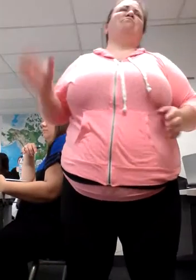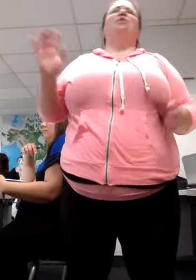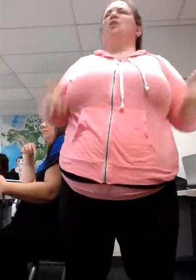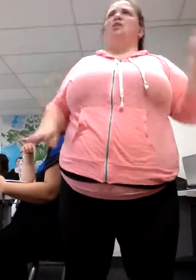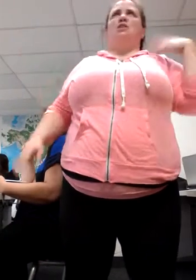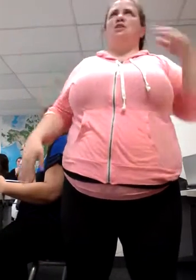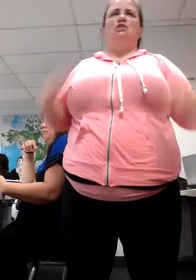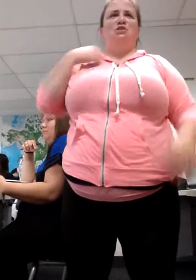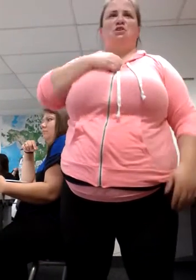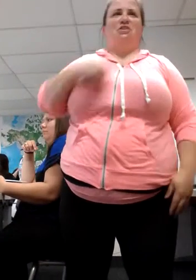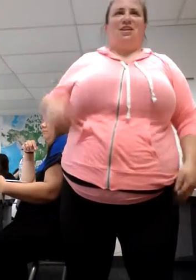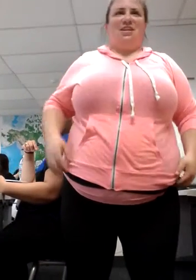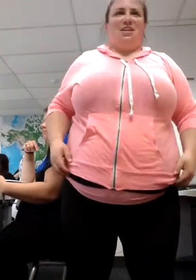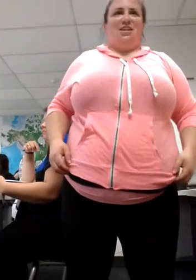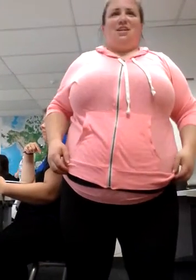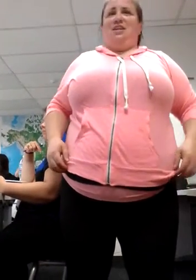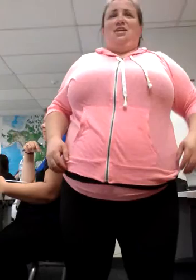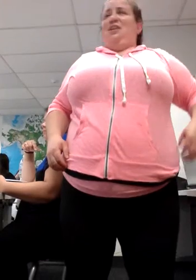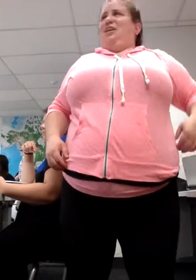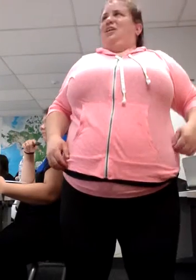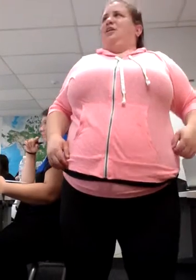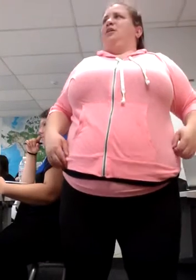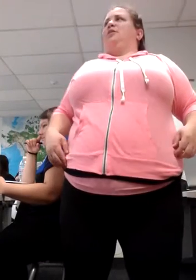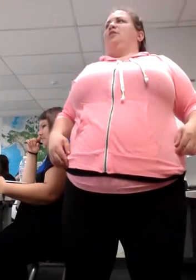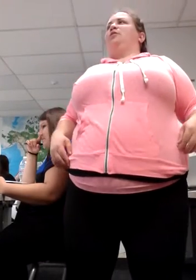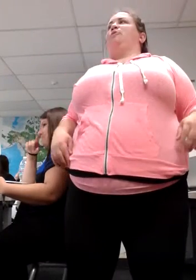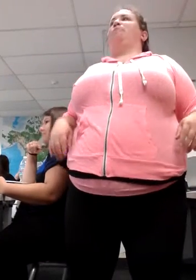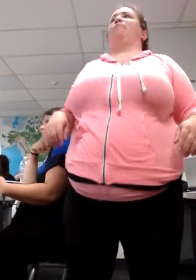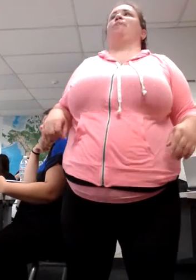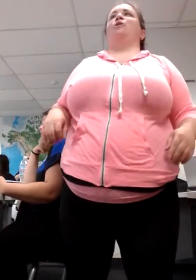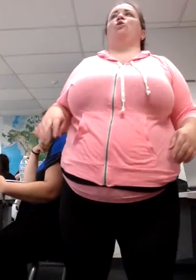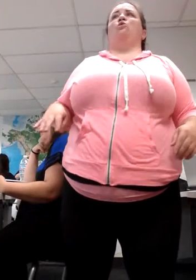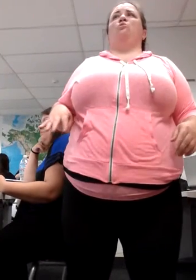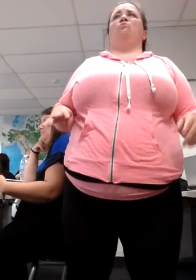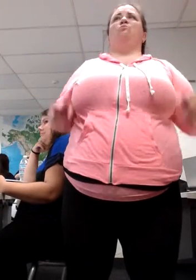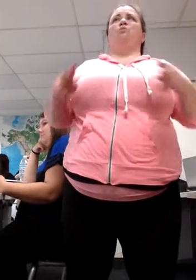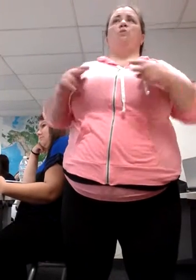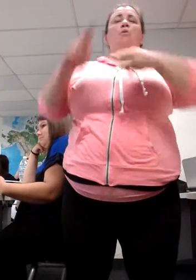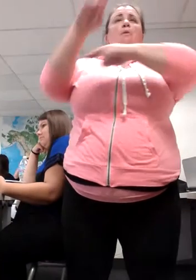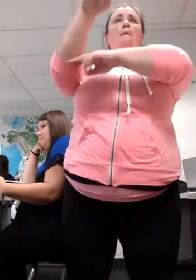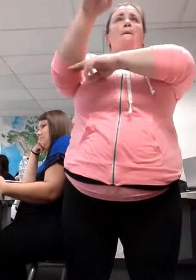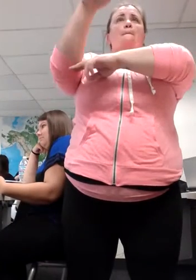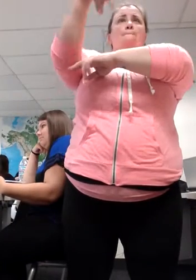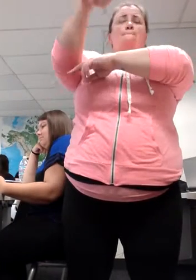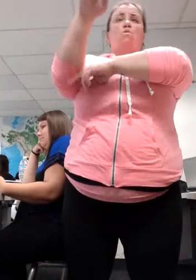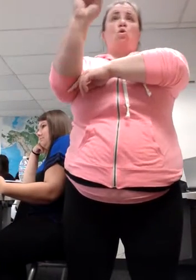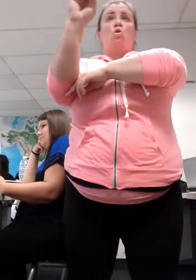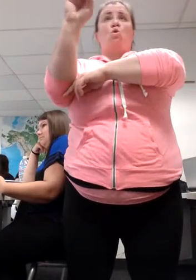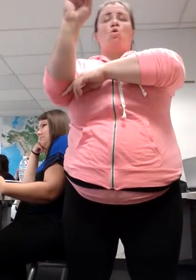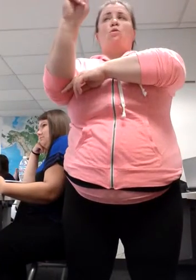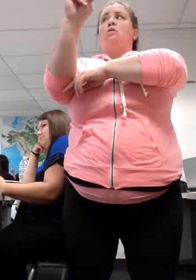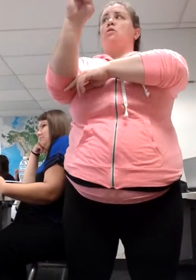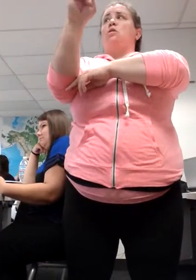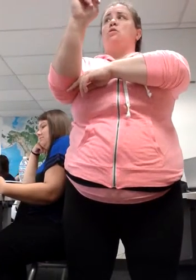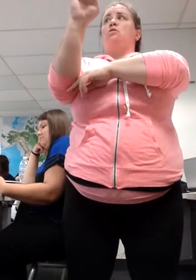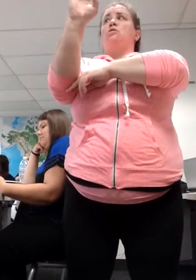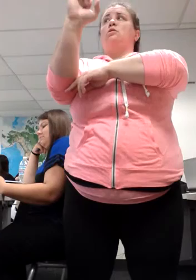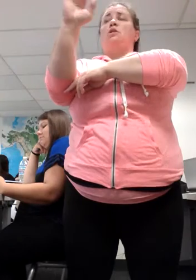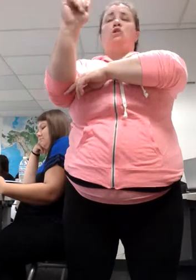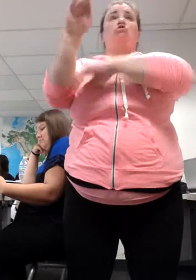loud enough. Is your pitch right pronunciation and articulation? It must be clear. It must be